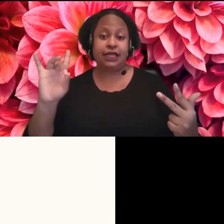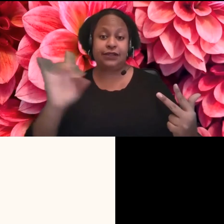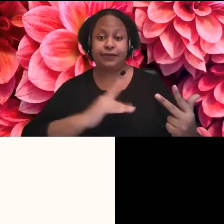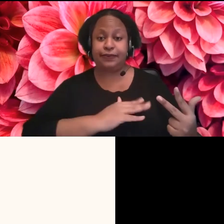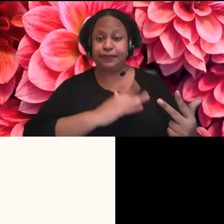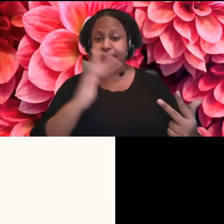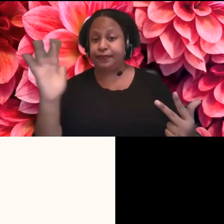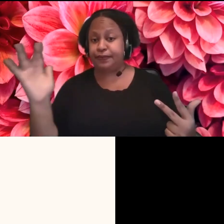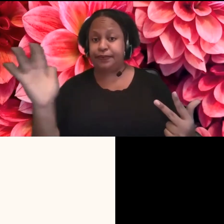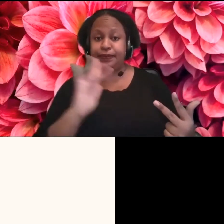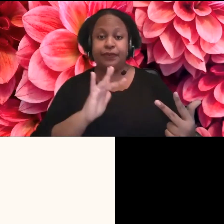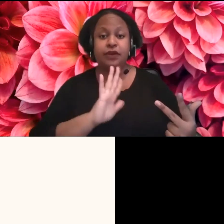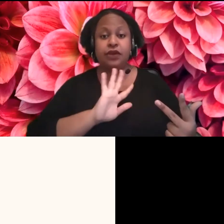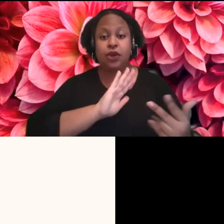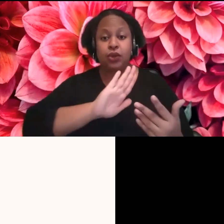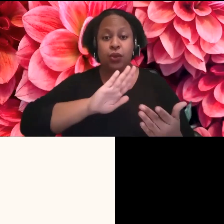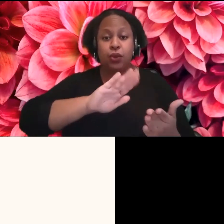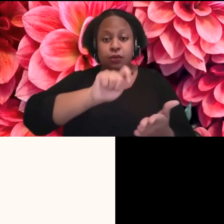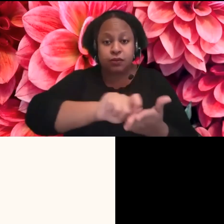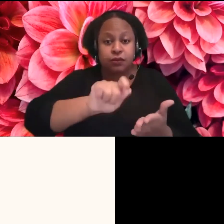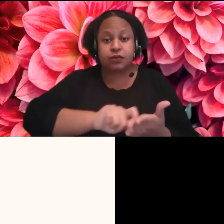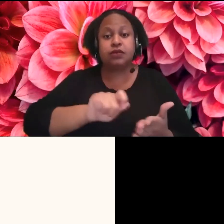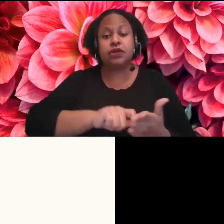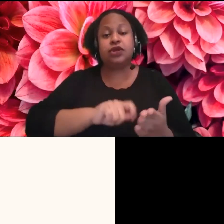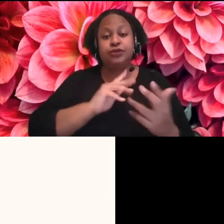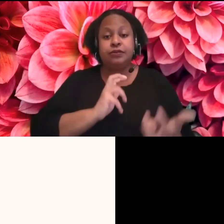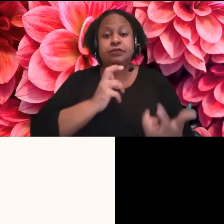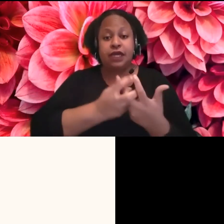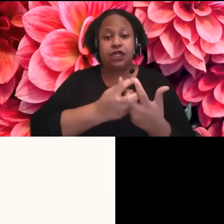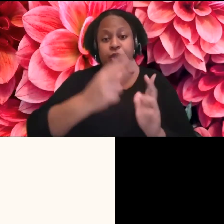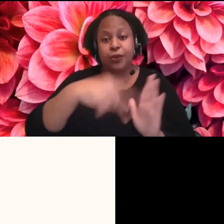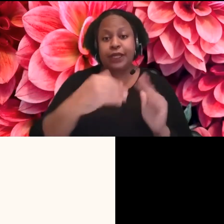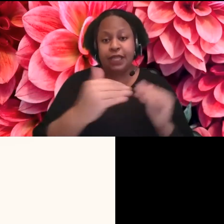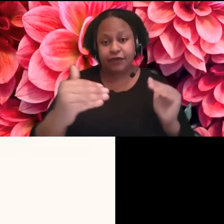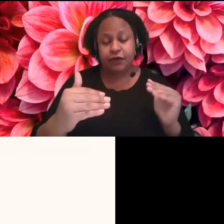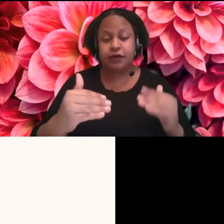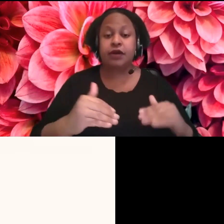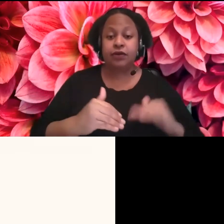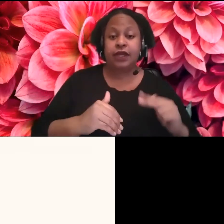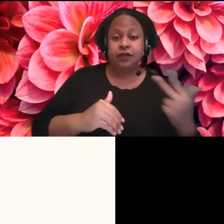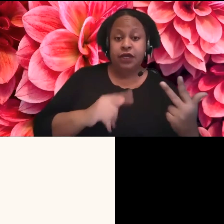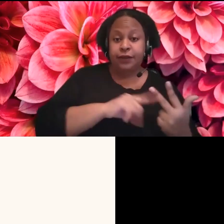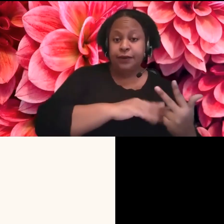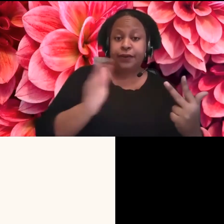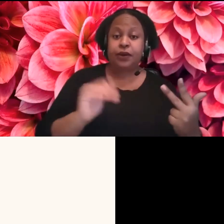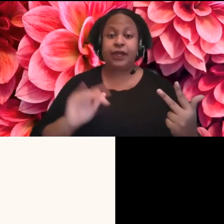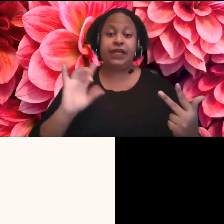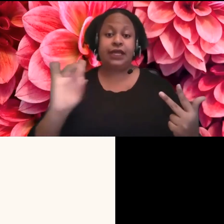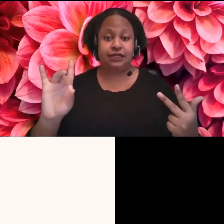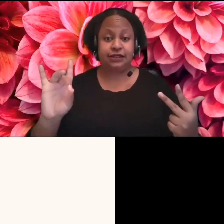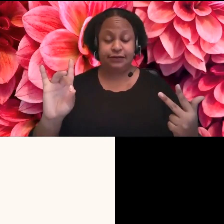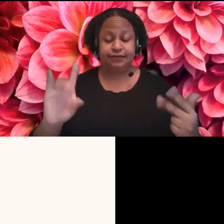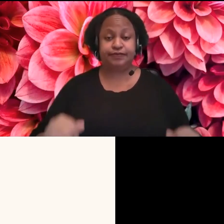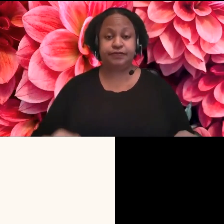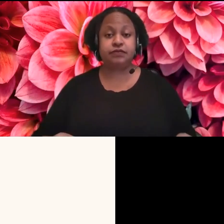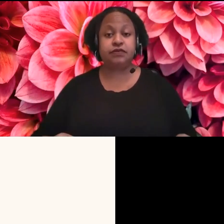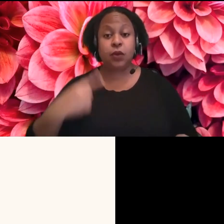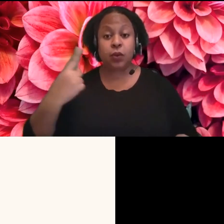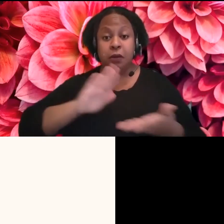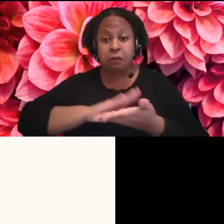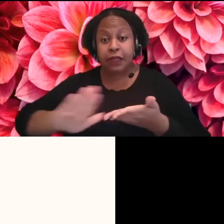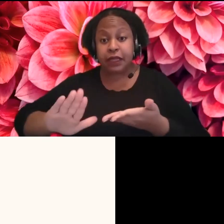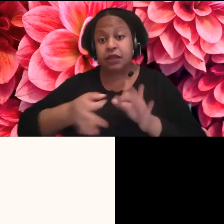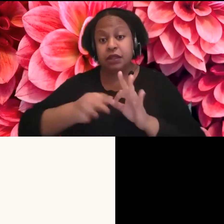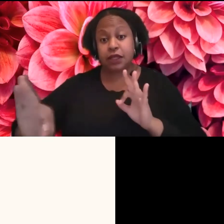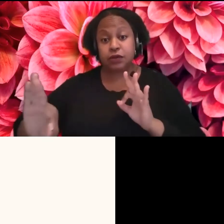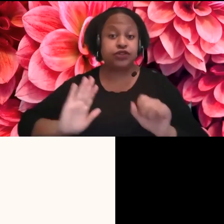so the lower reasons, uh, the, the, one of the, one of the plain language advocates, I, I,